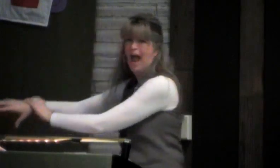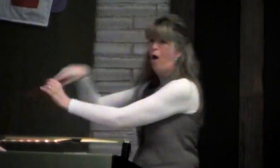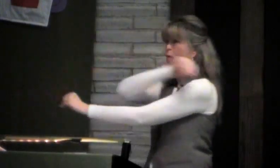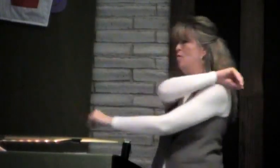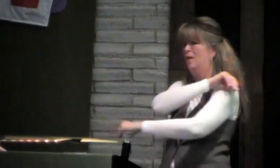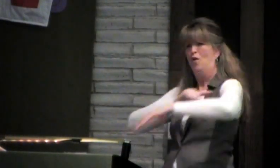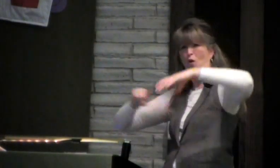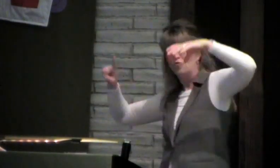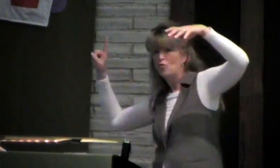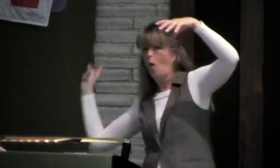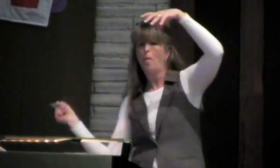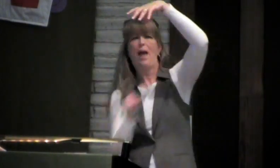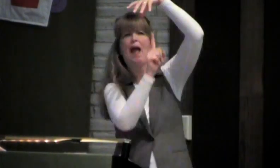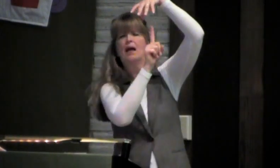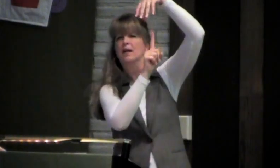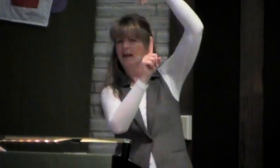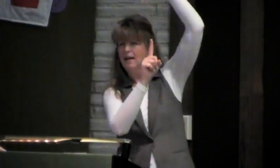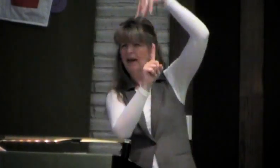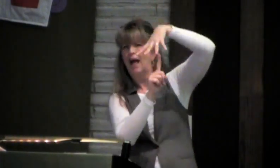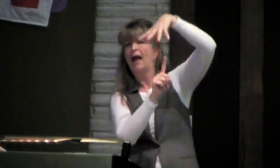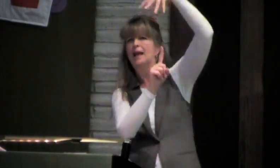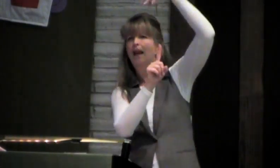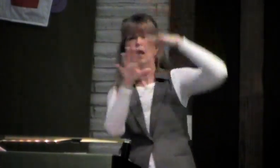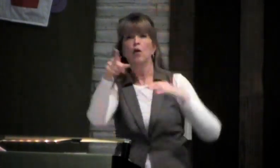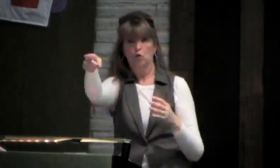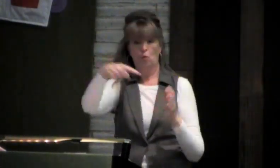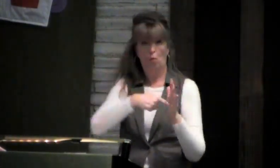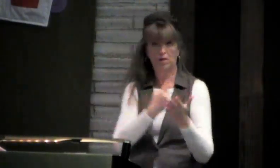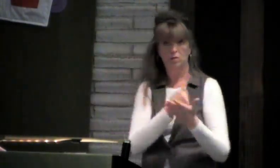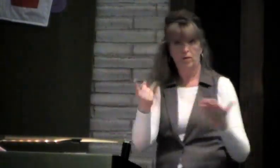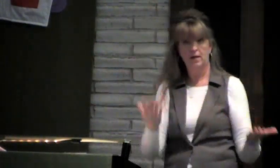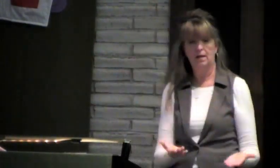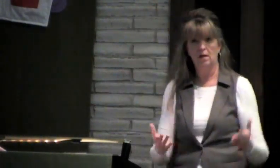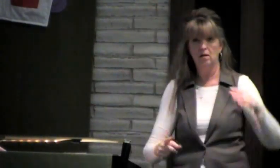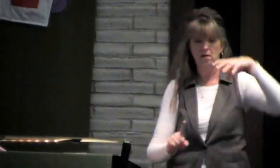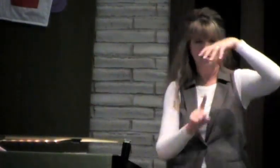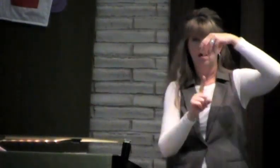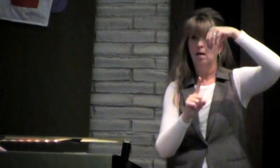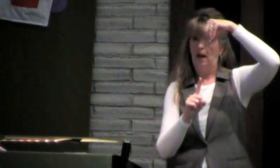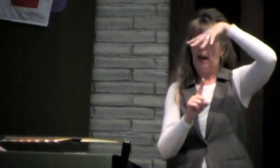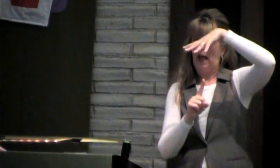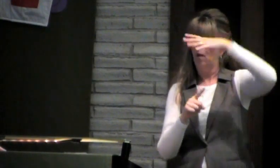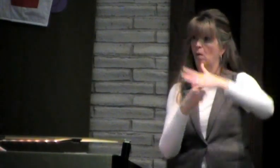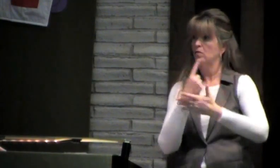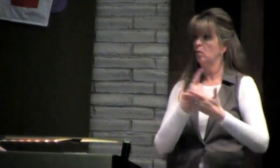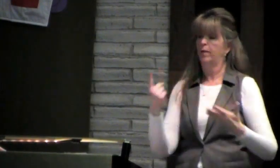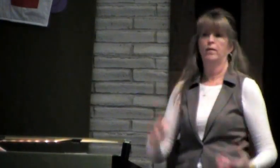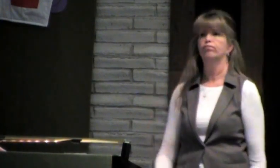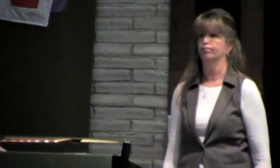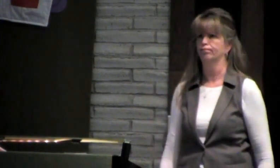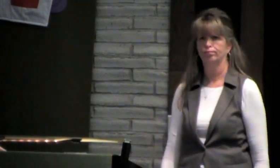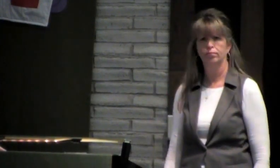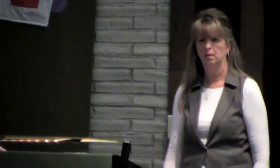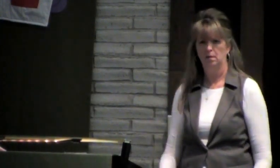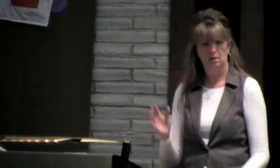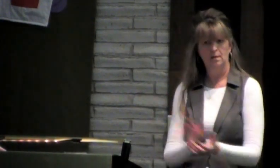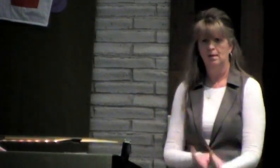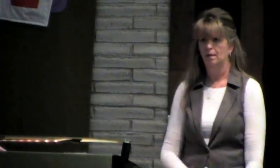you feel like you need to run and hide just know that's a sign of the devil working in you. So if you come to the light if you come in